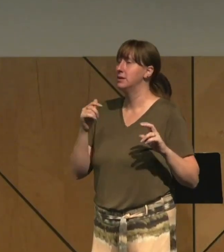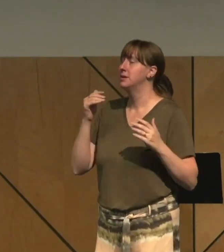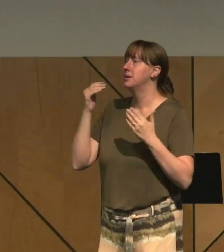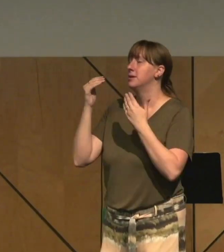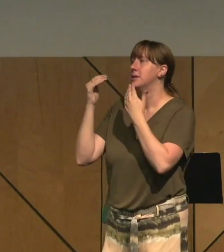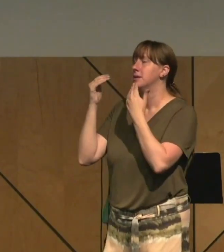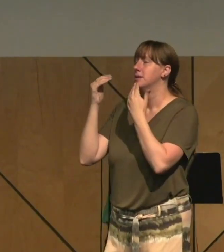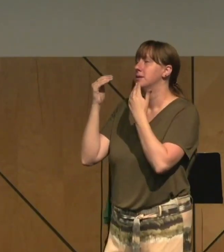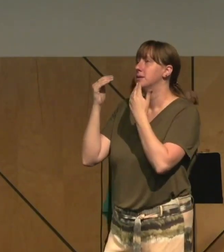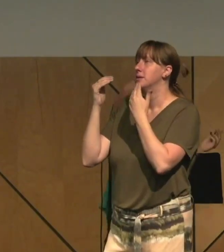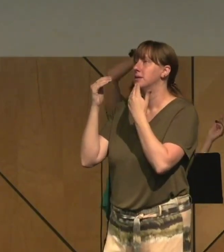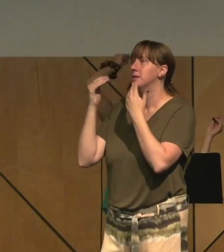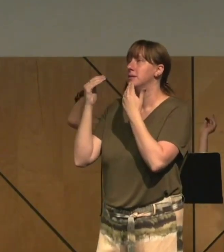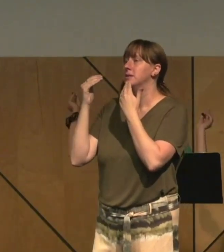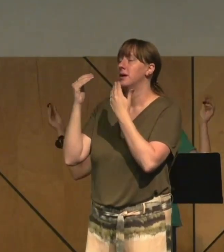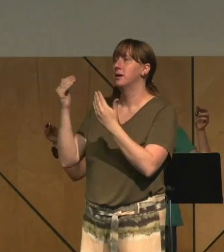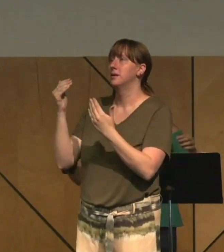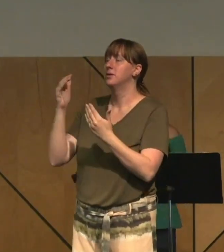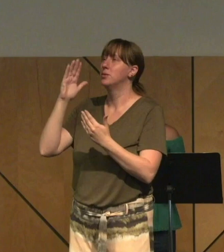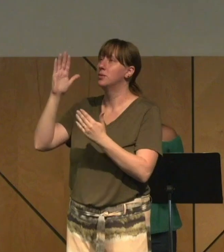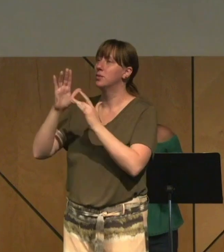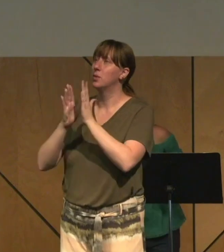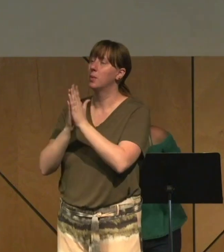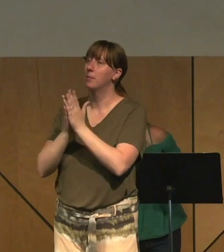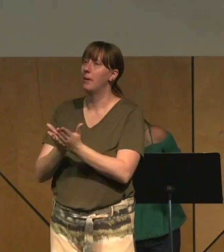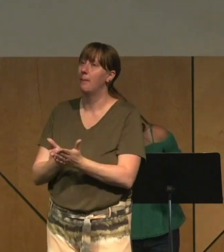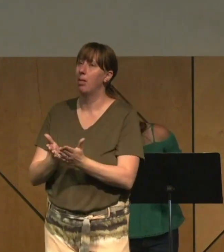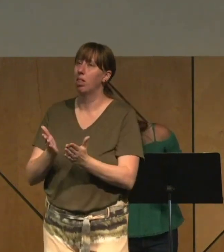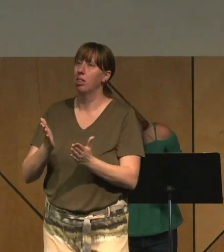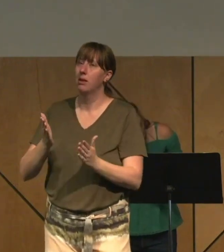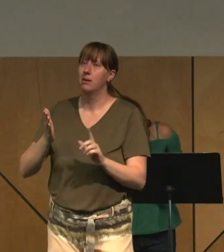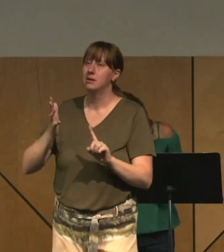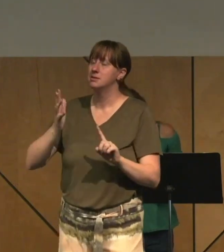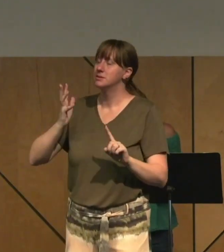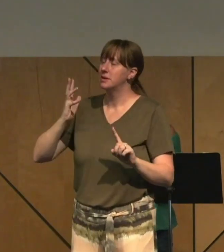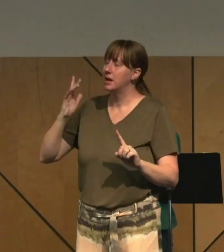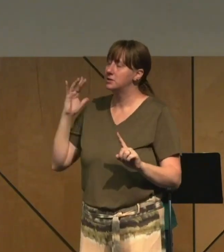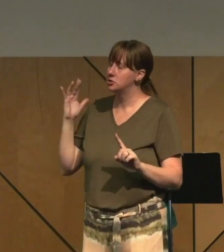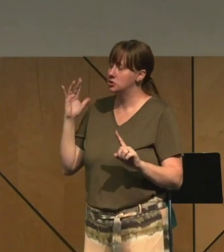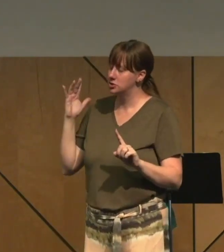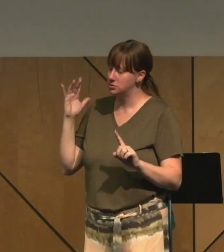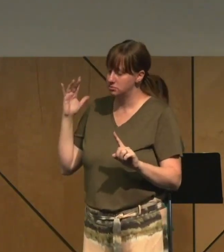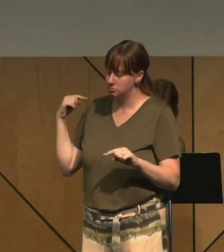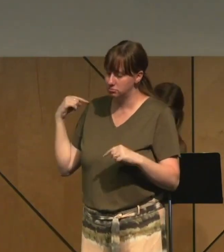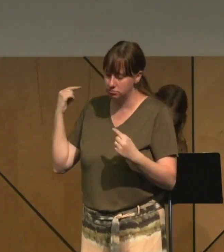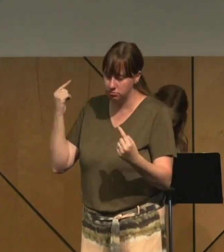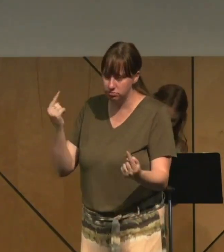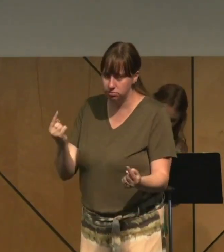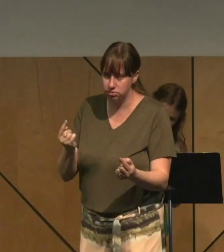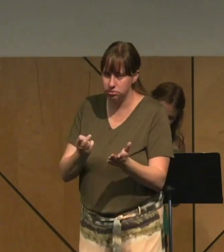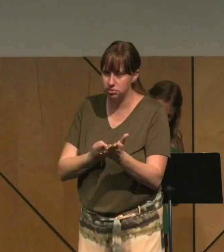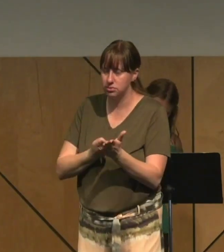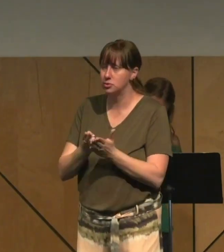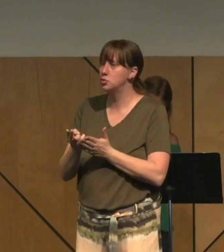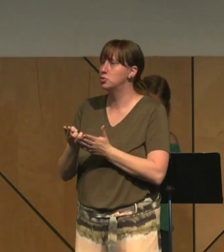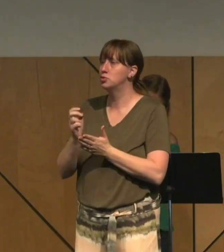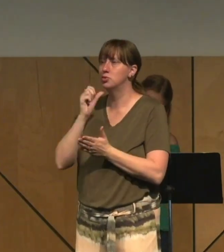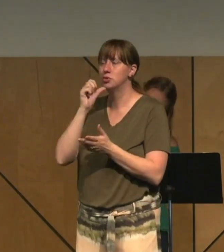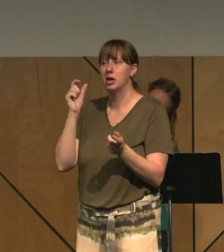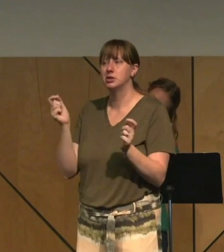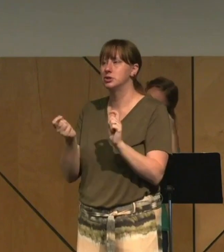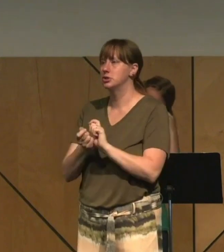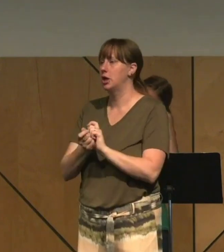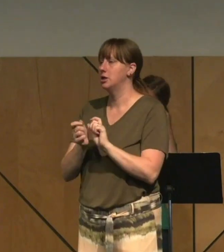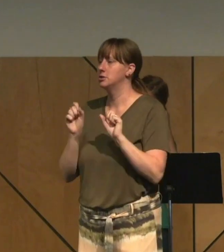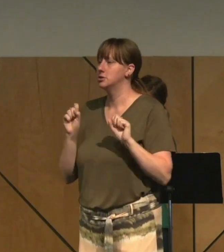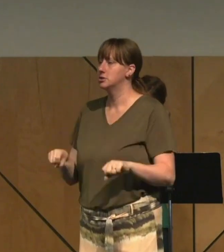Bible is ancient. It is true. It is unchanged. We can trust it.